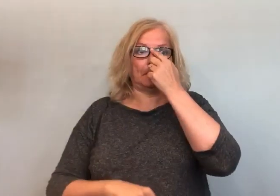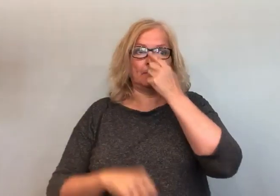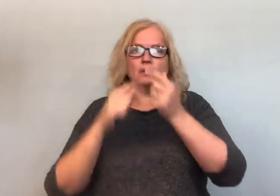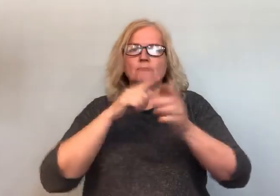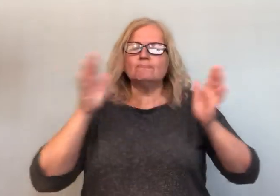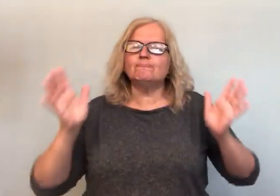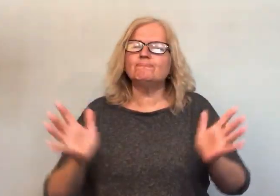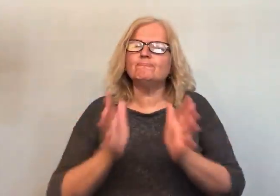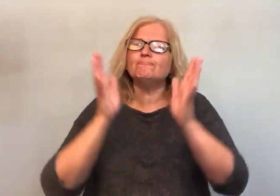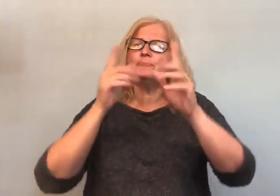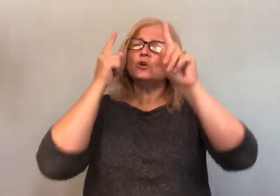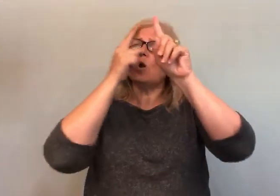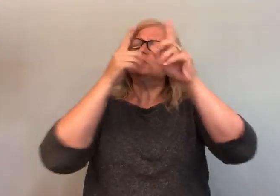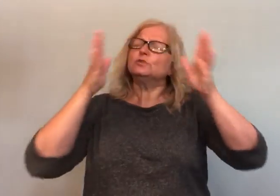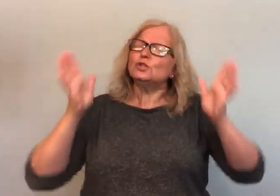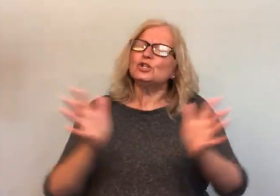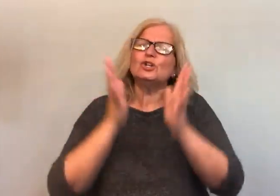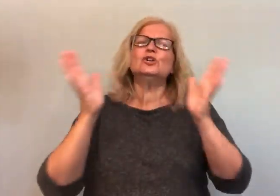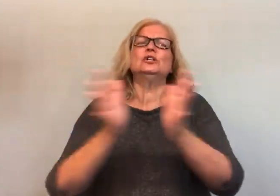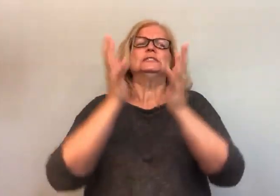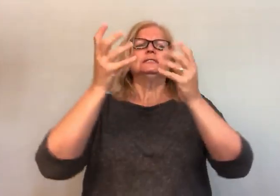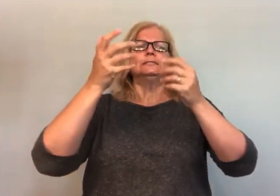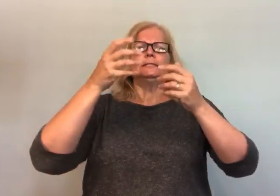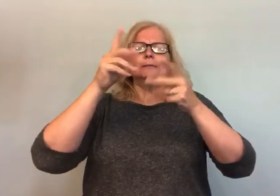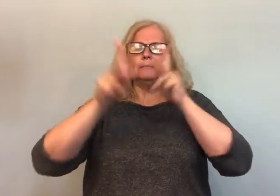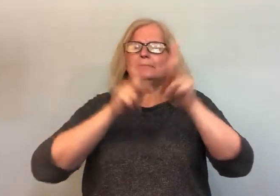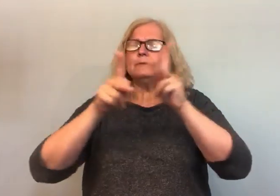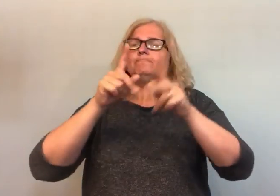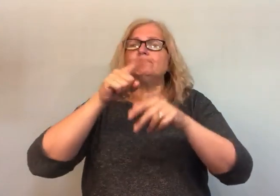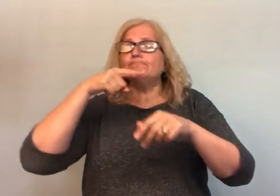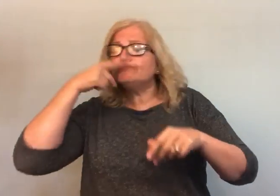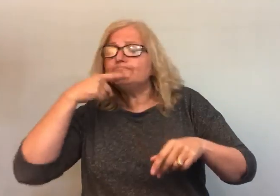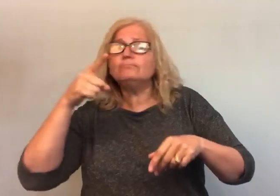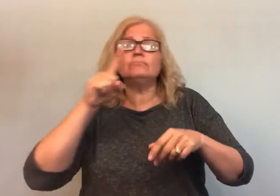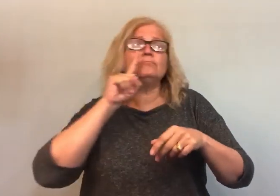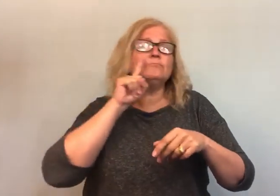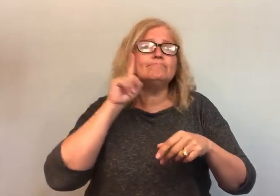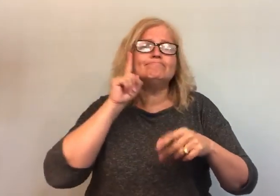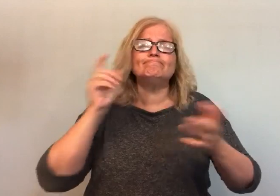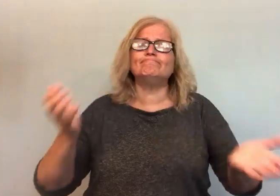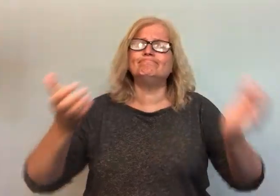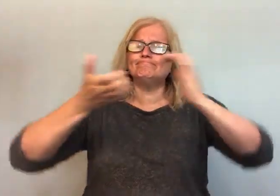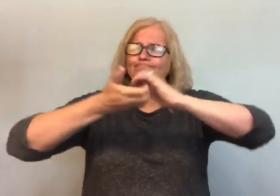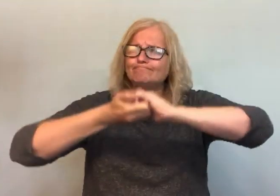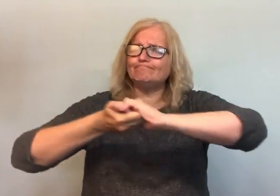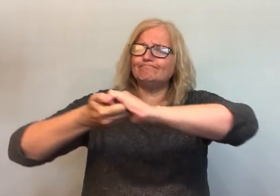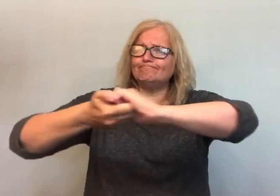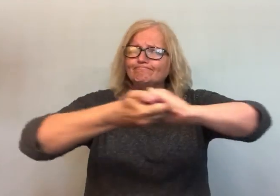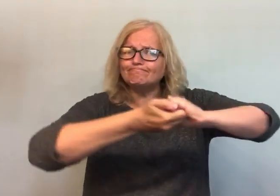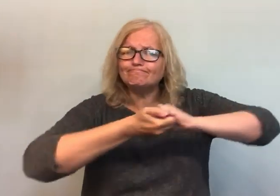The goal of this foundation is to encourage Deaf and hearing people alike to work together to promote positive Deaf identity.